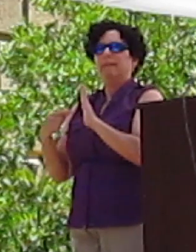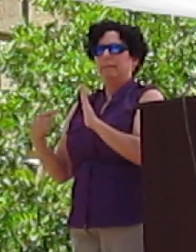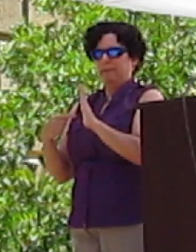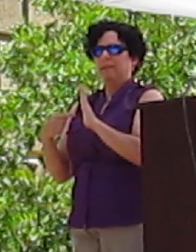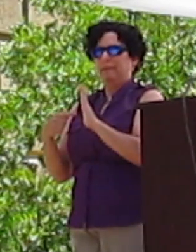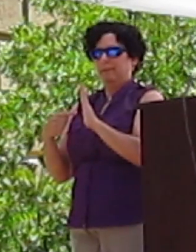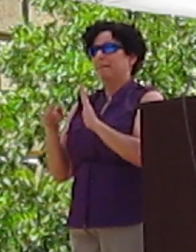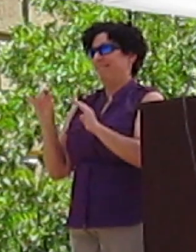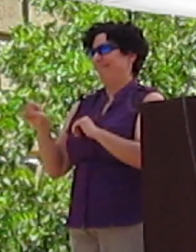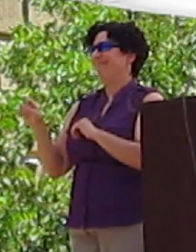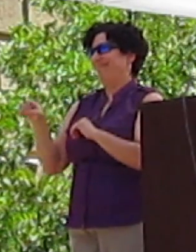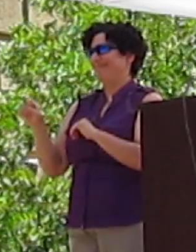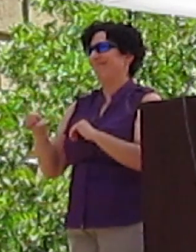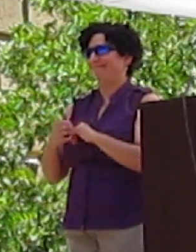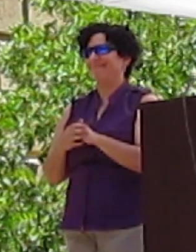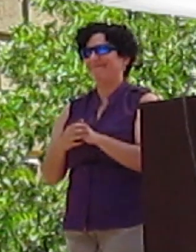Yeah.